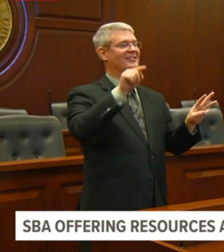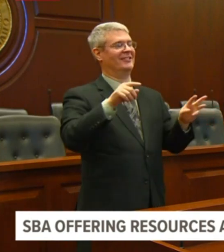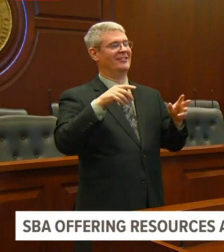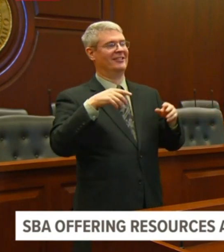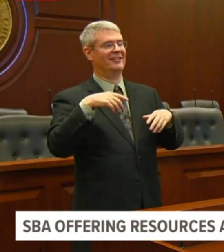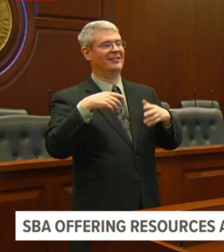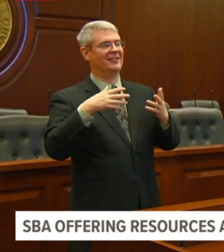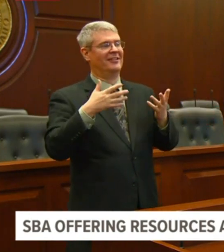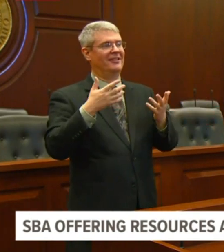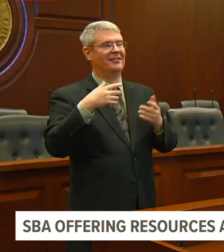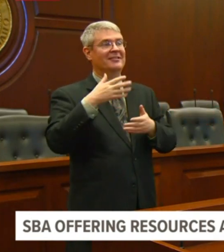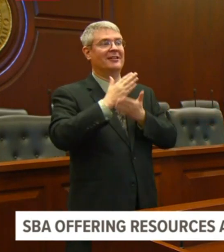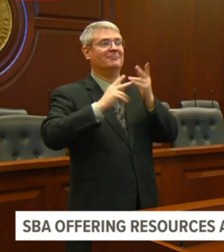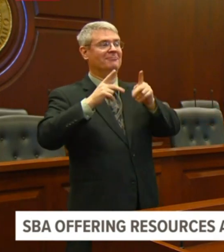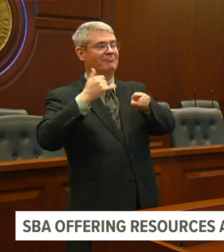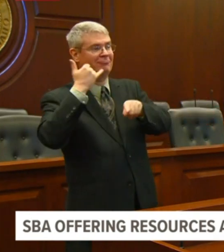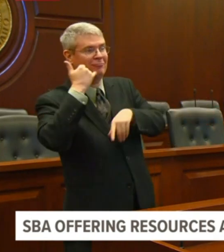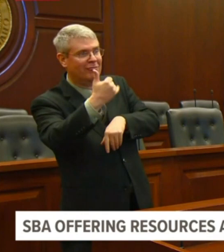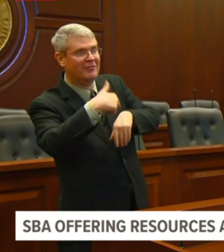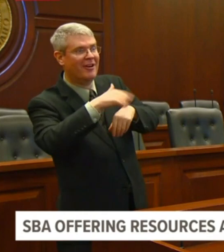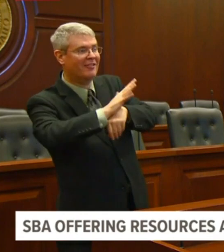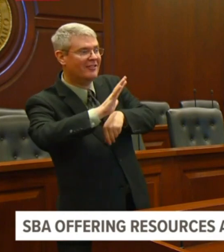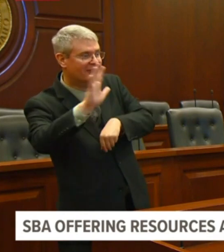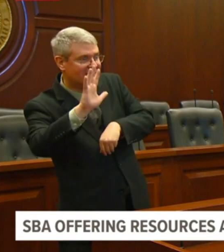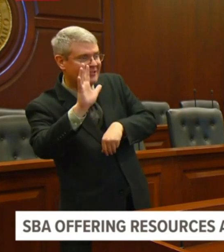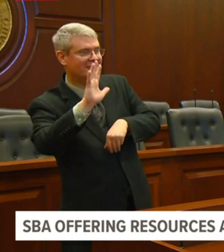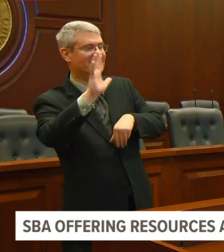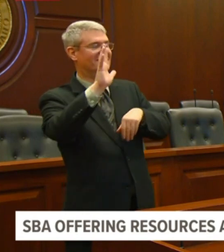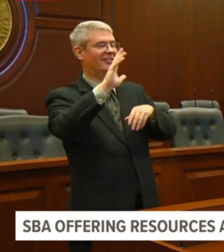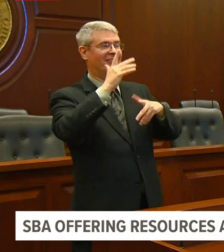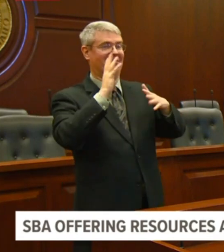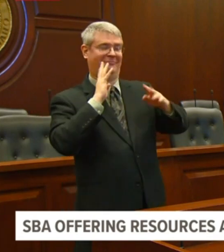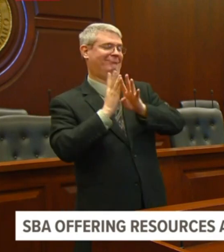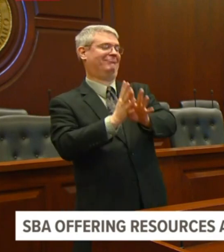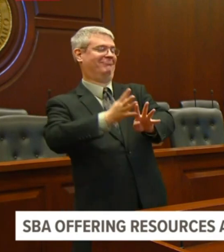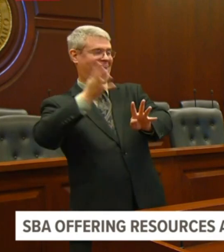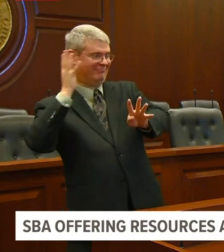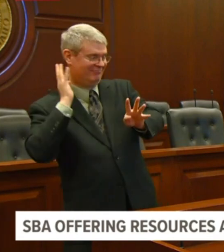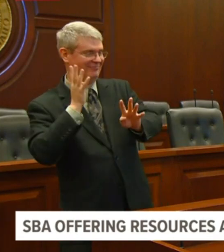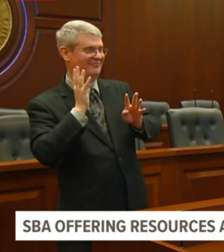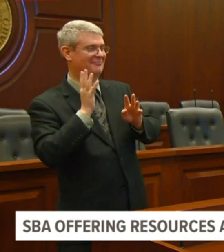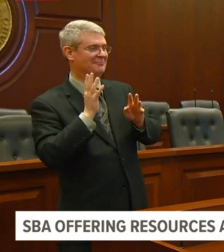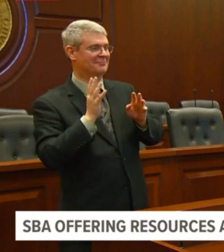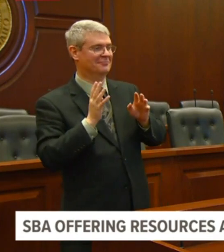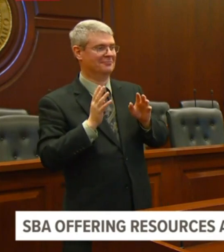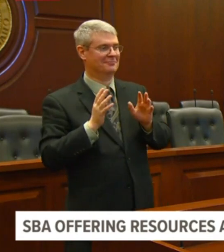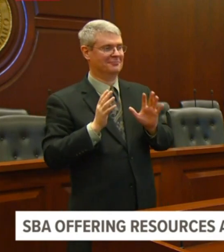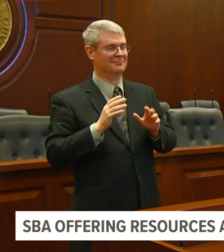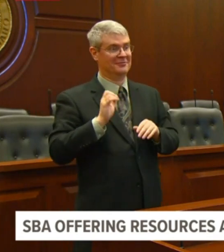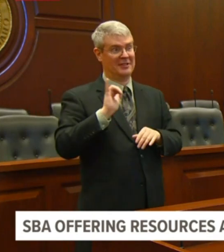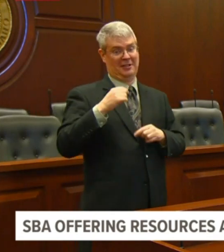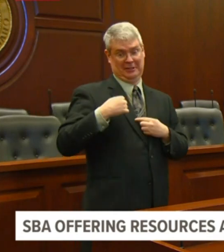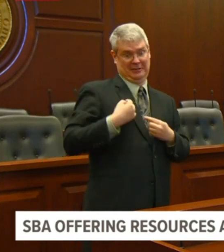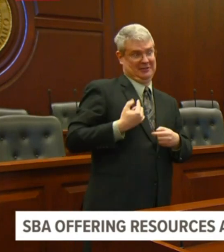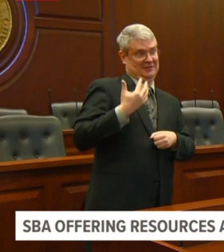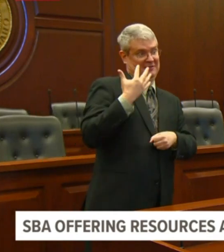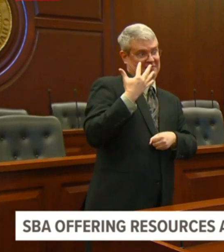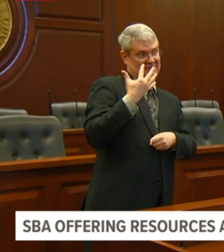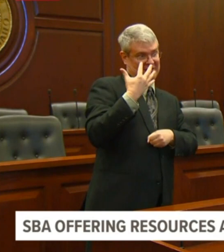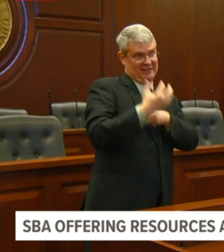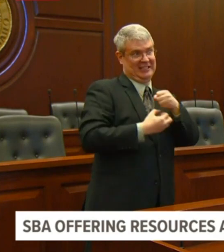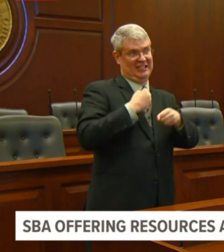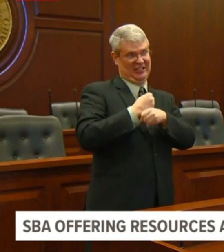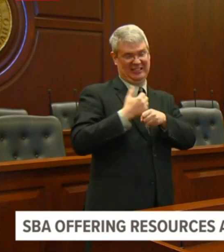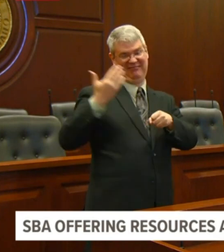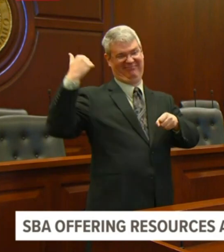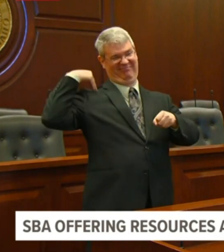Uh, we have made great strides in the last five years about internet connectivity.